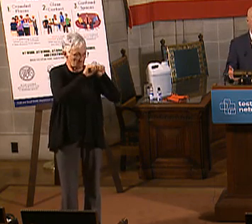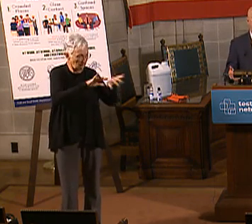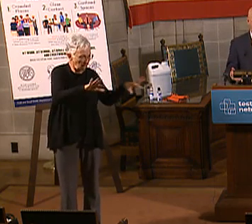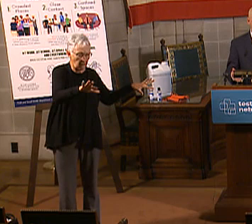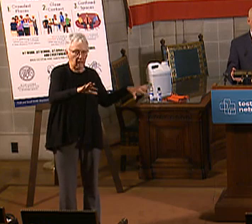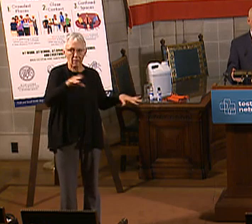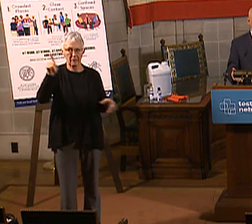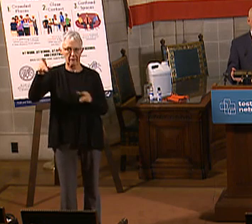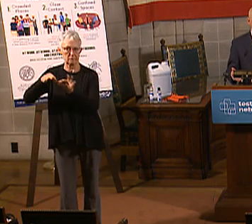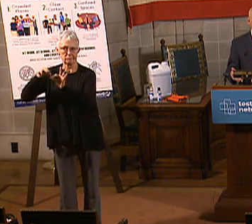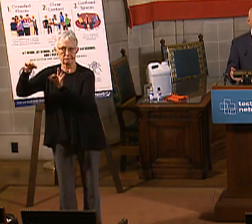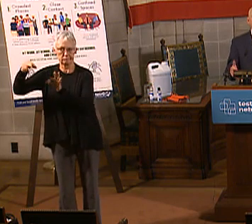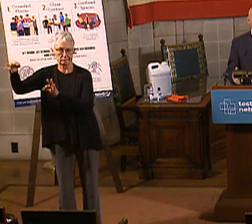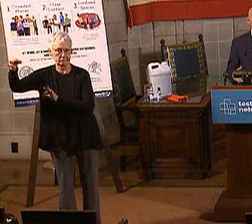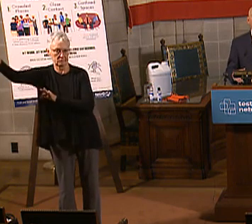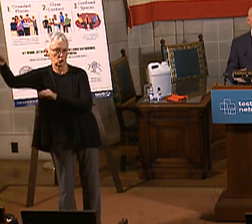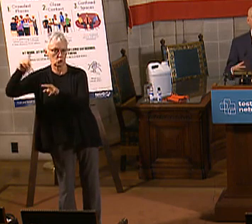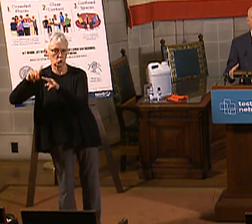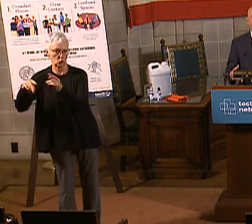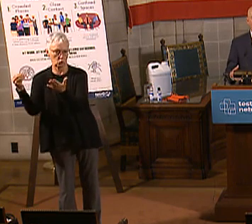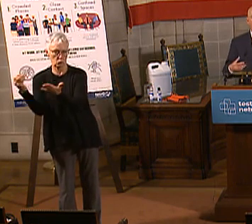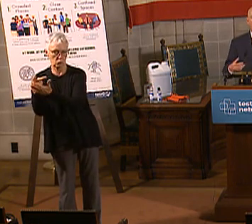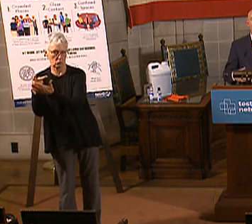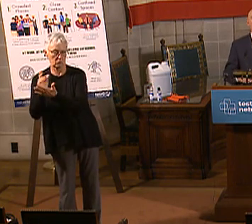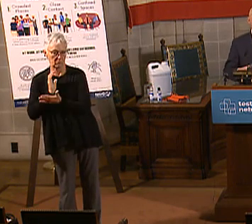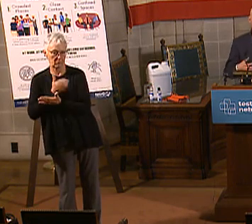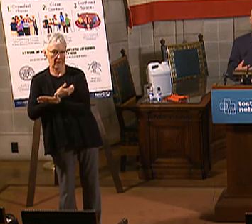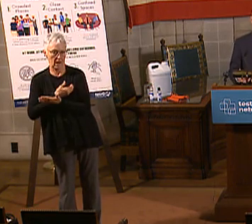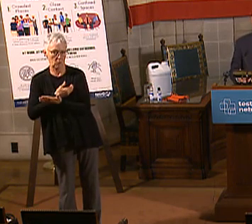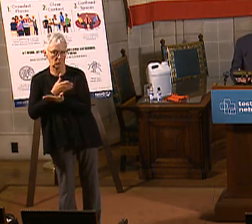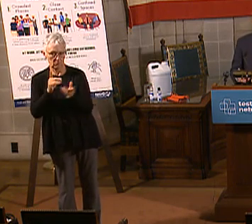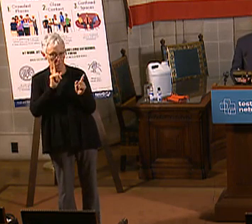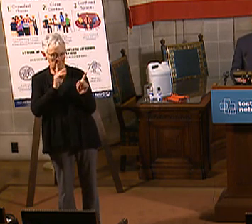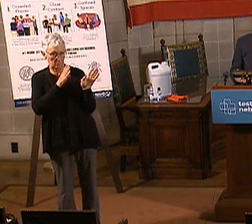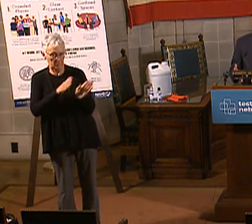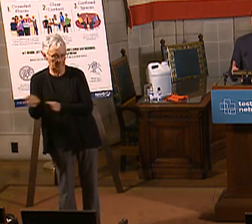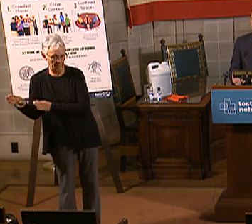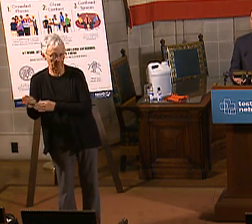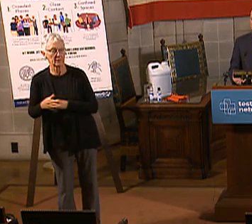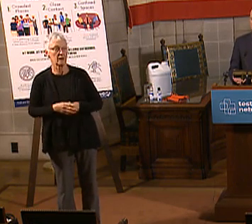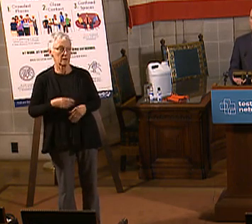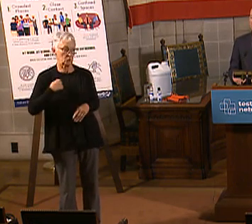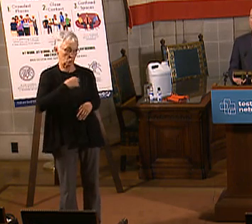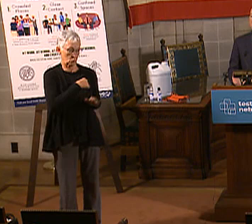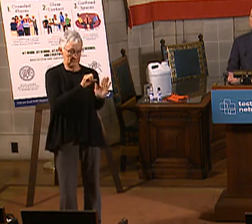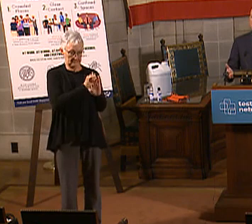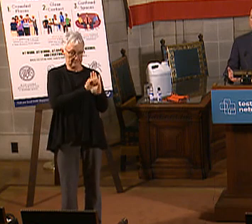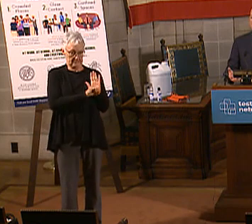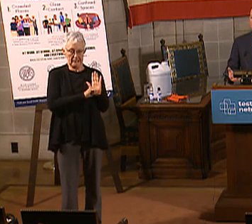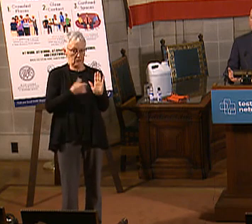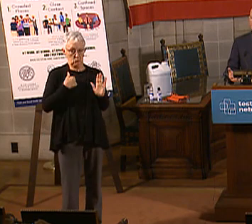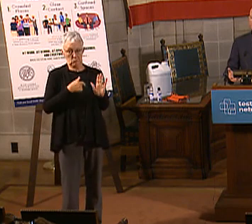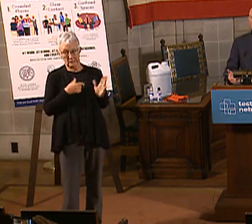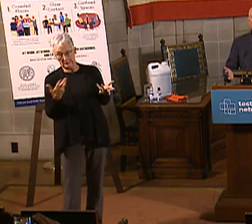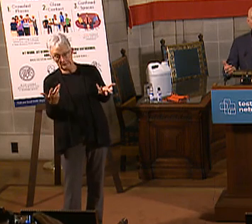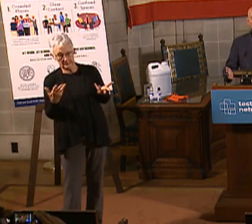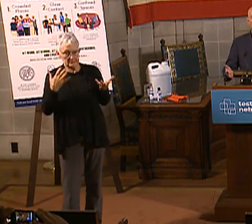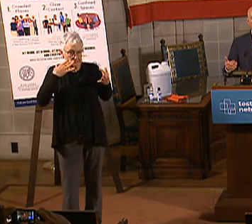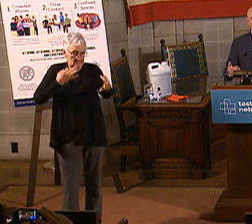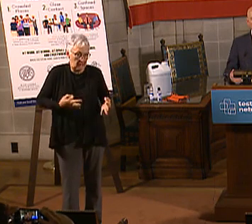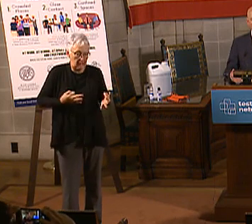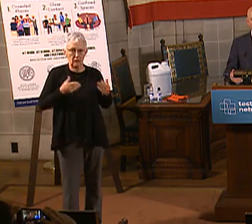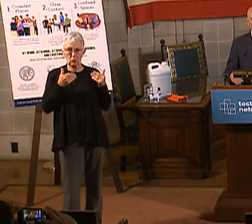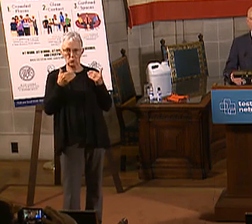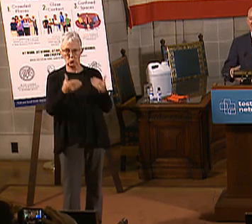approving our 11-15 waiver. Now, we at the state, we went forward with our basic plan, which is the plan that we